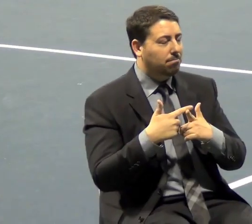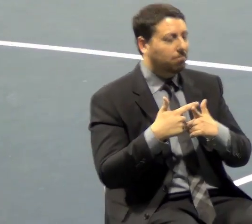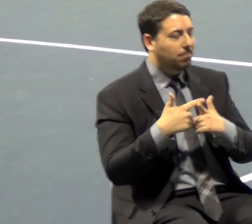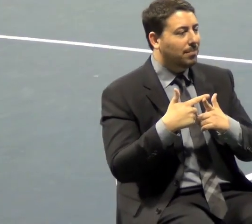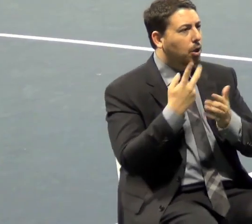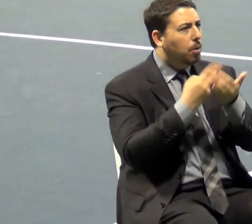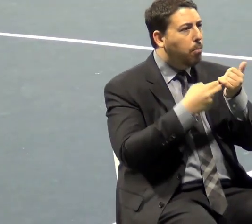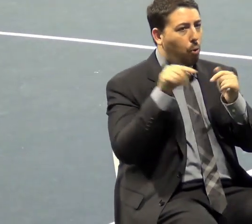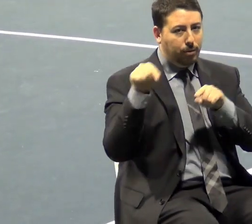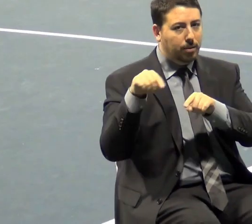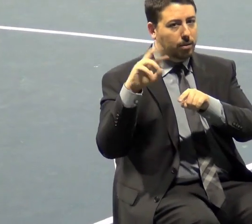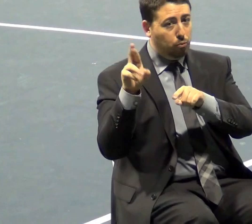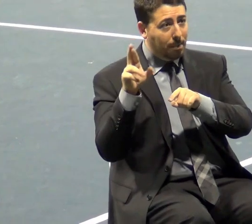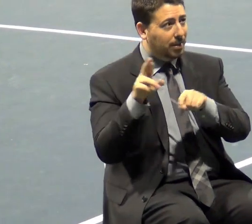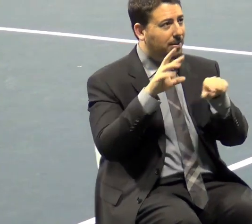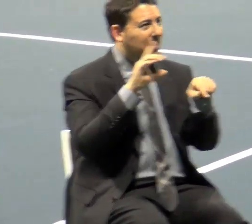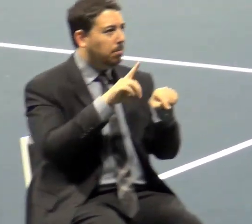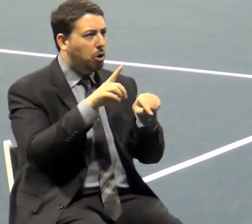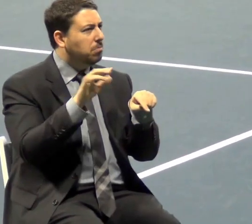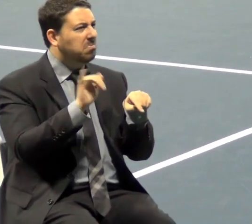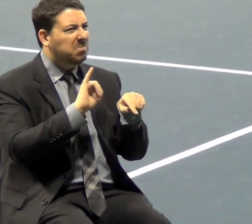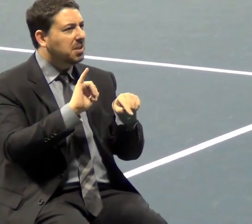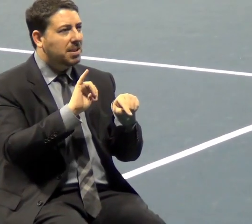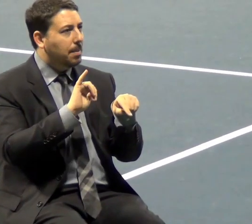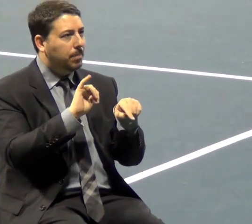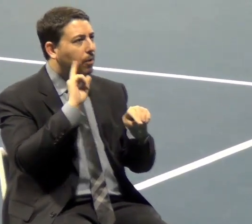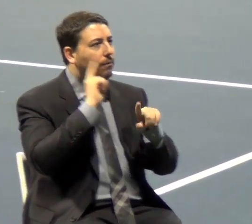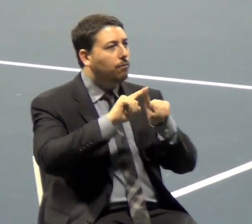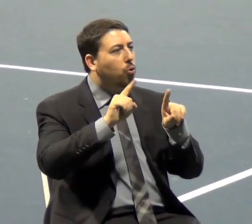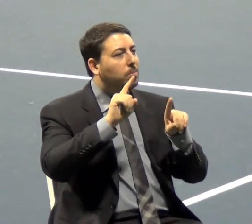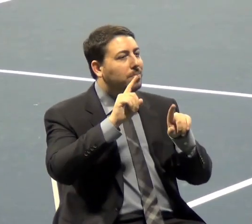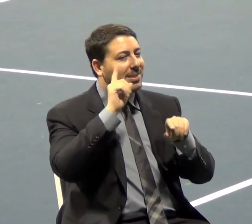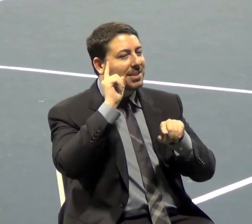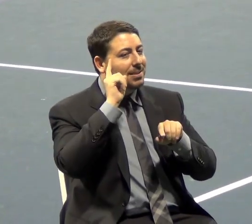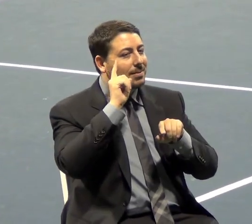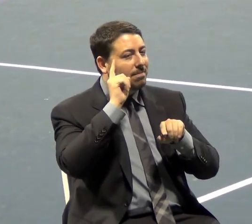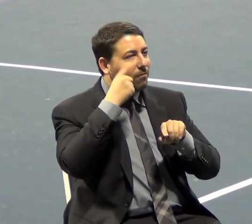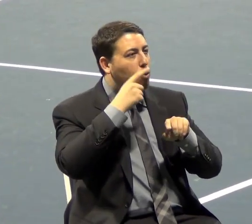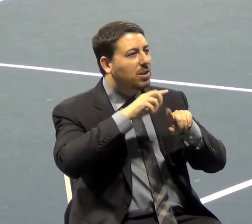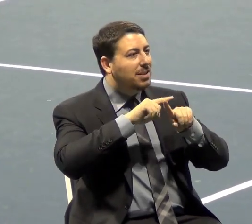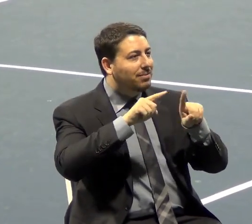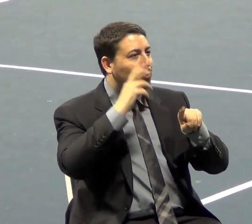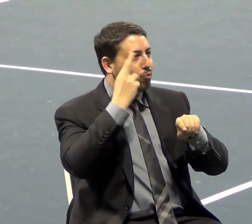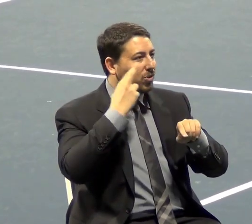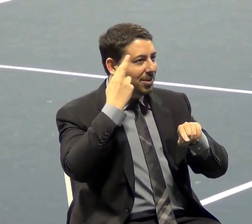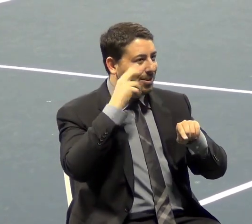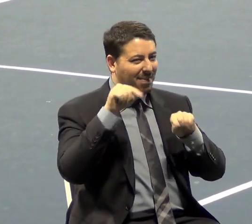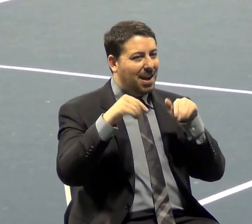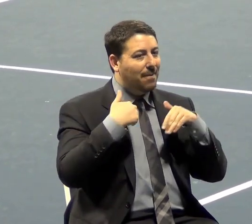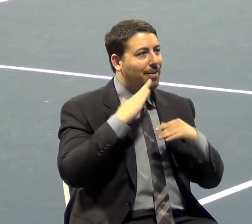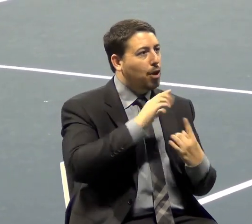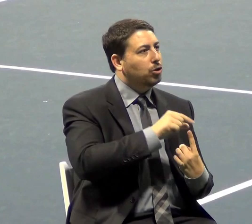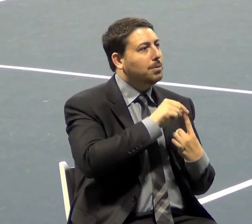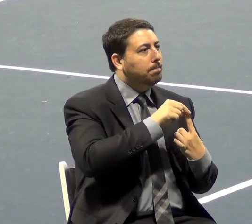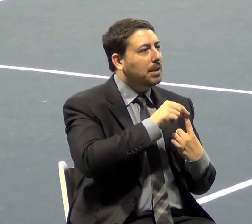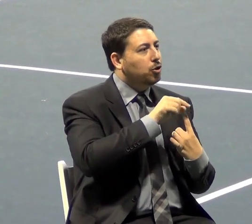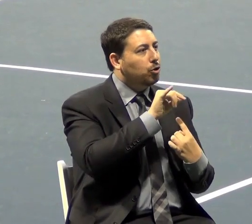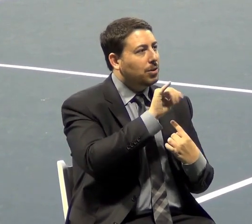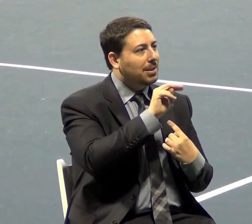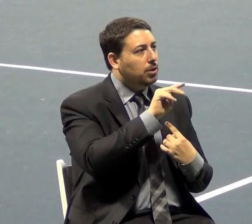parties argue the same case for different reasons. They all have their special interests. And it's worked for a while because our country